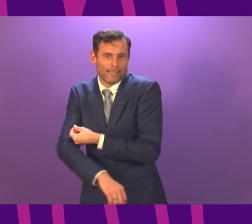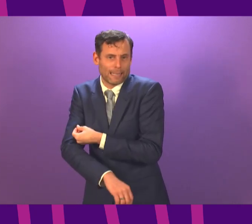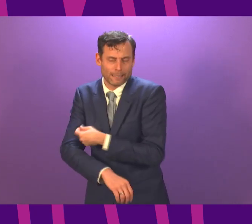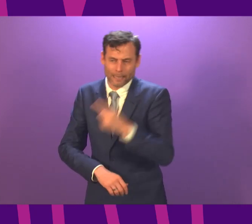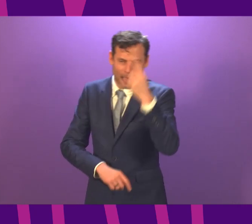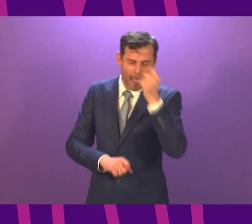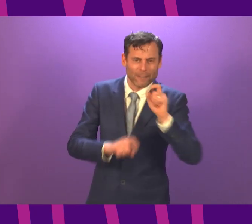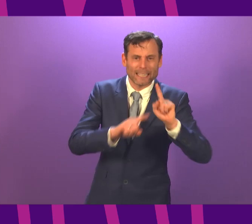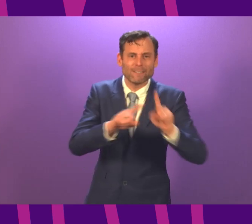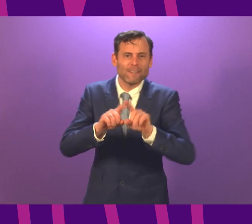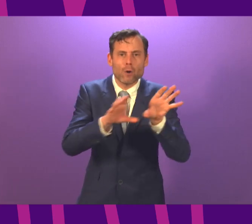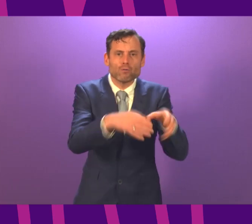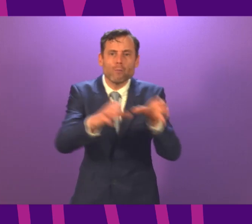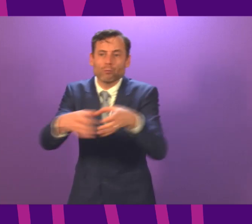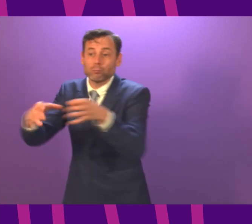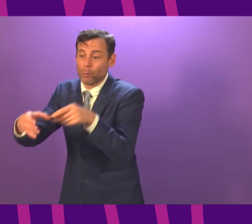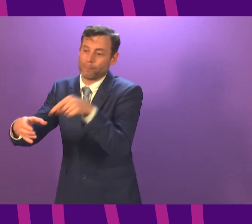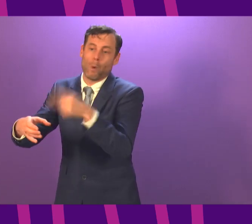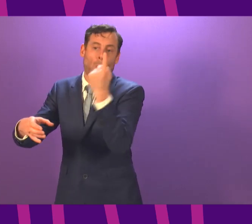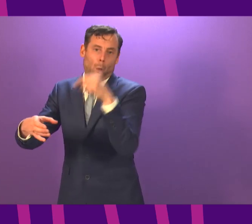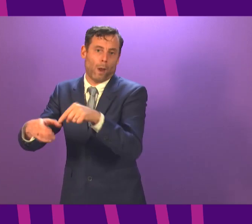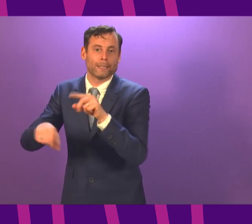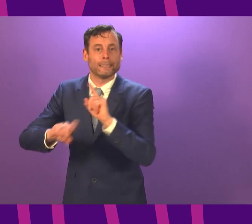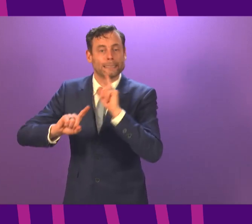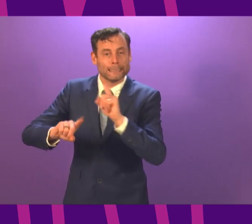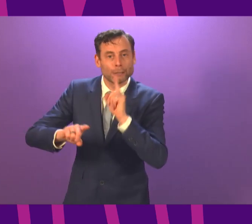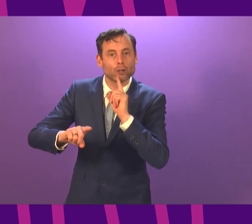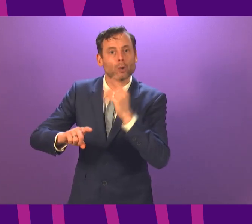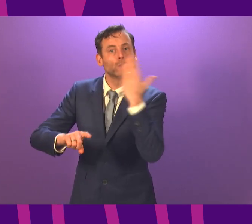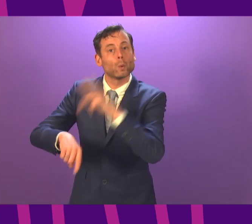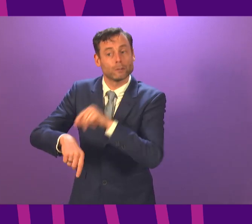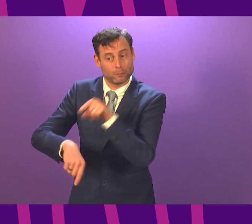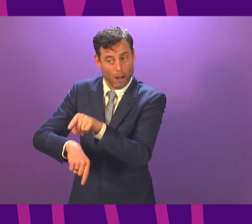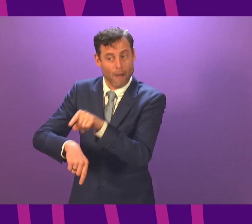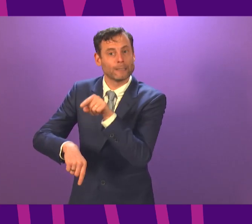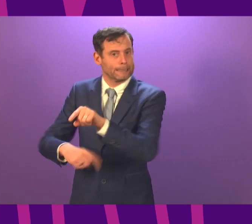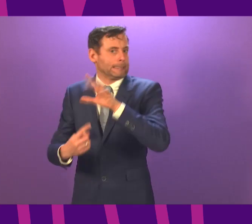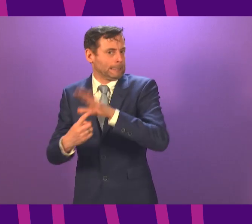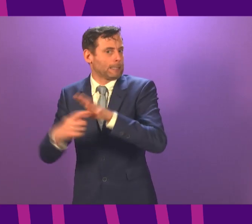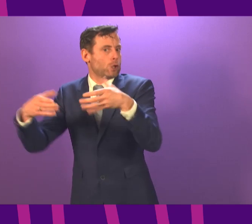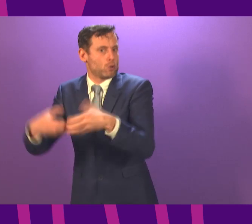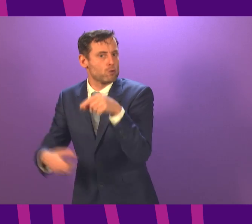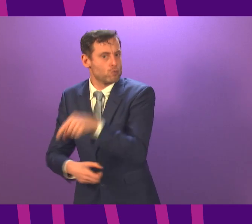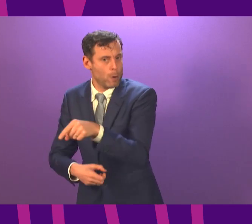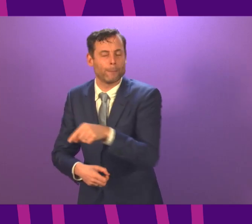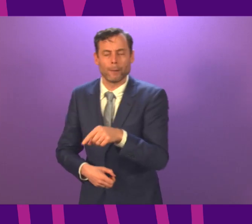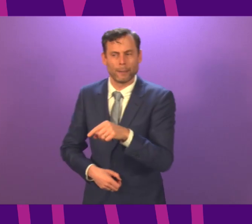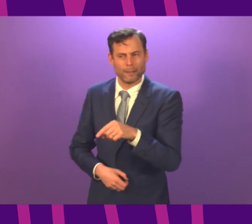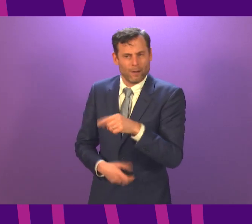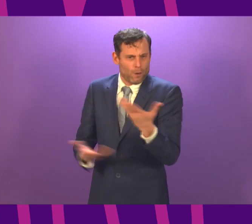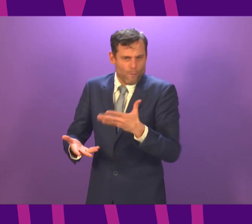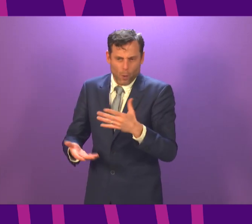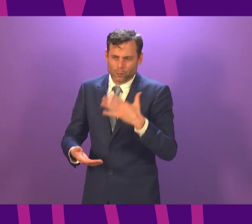groups in particular. Teachers and school staff would allow us to give that greater assurance to teachers in the